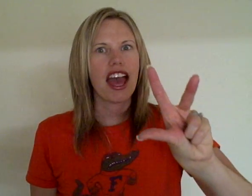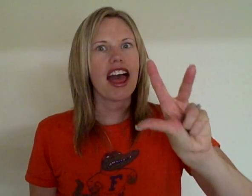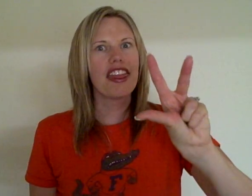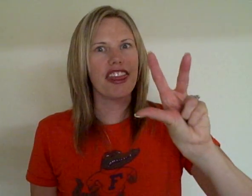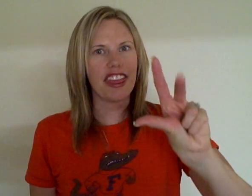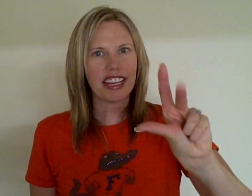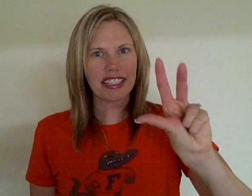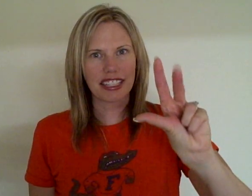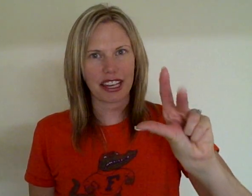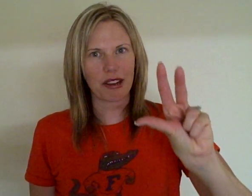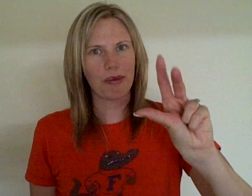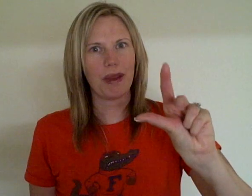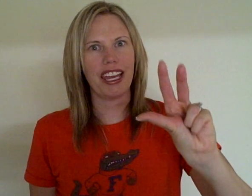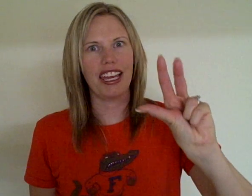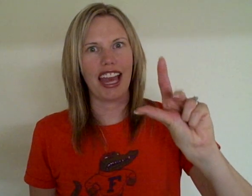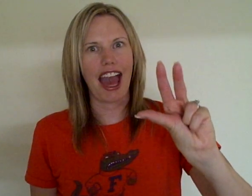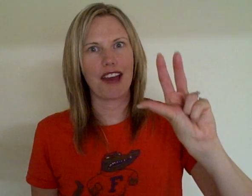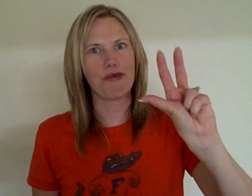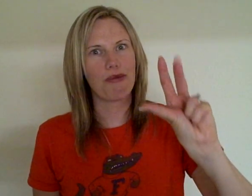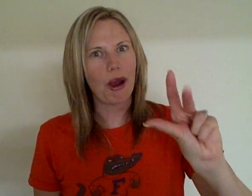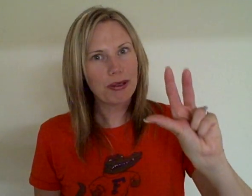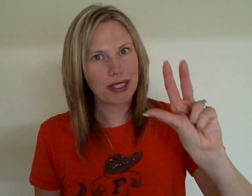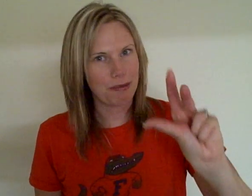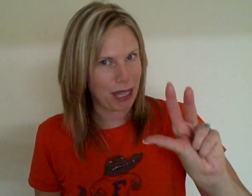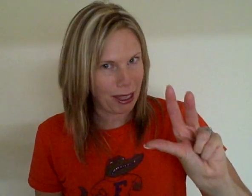This little piggy had roast beef.